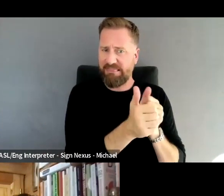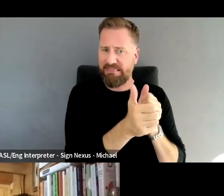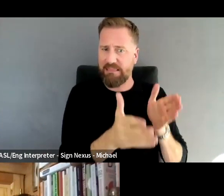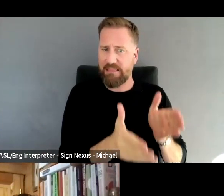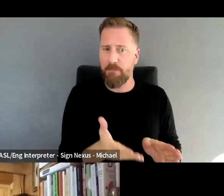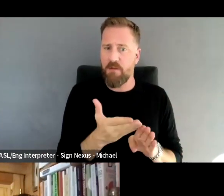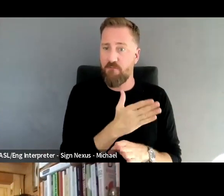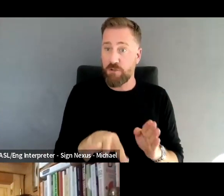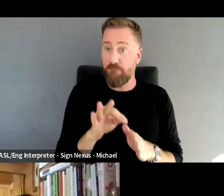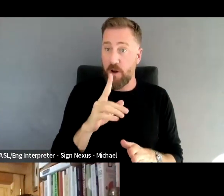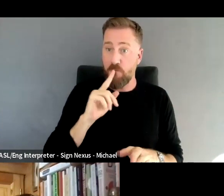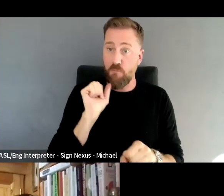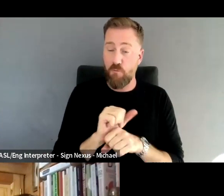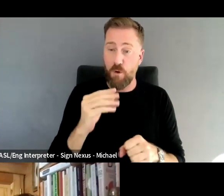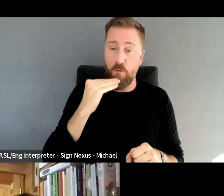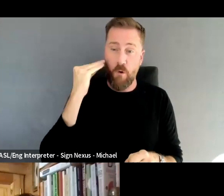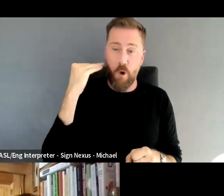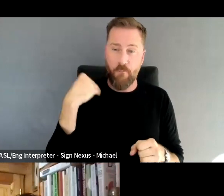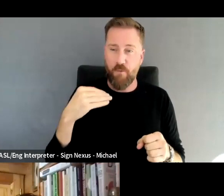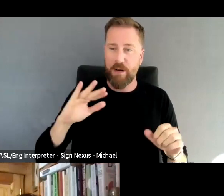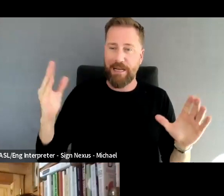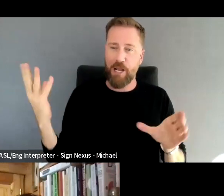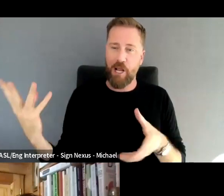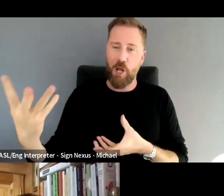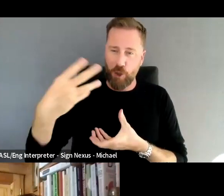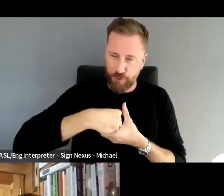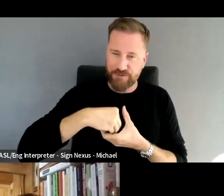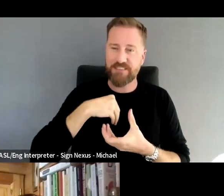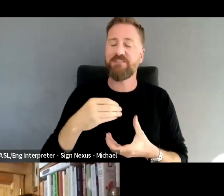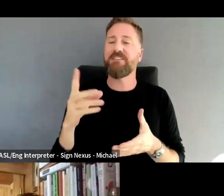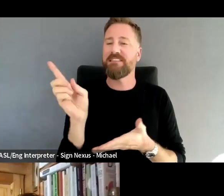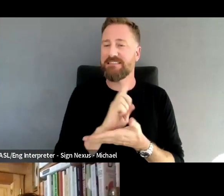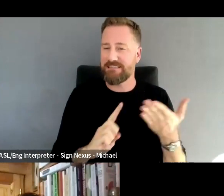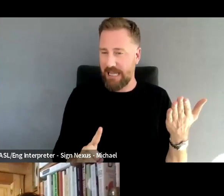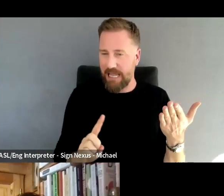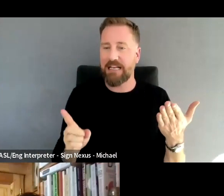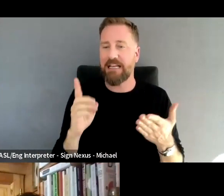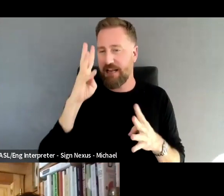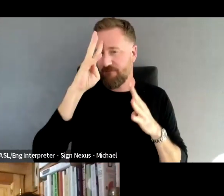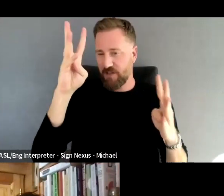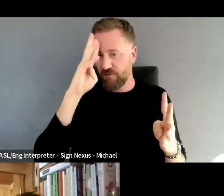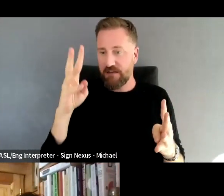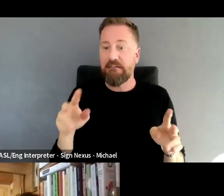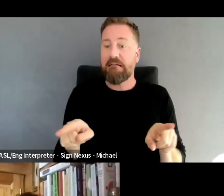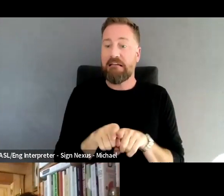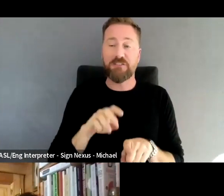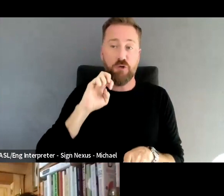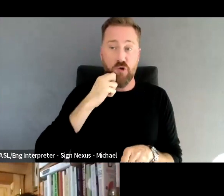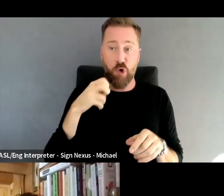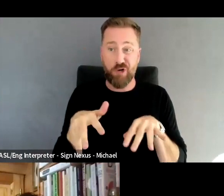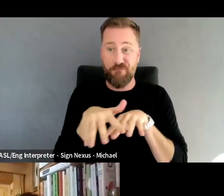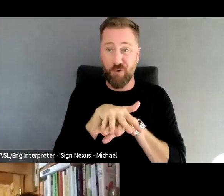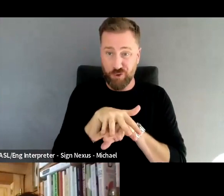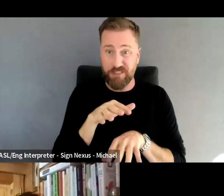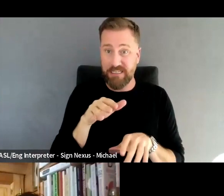inclusive insight design and innovation. She's never felt more at home. As a neurodivergent individual and parent,